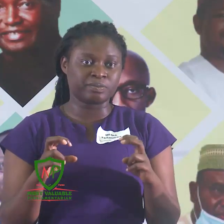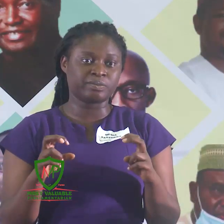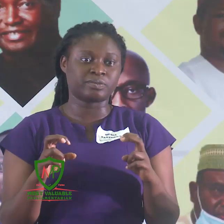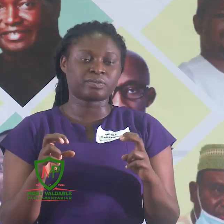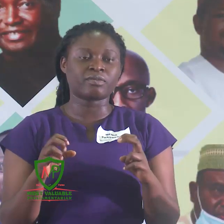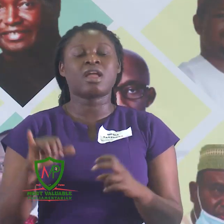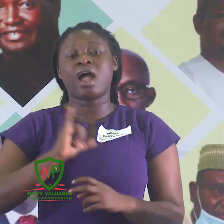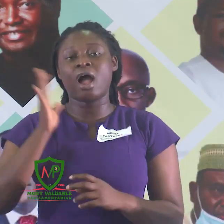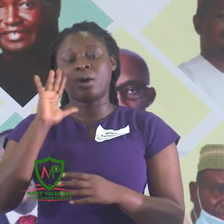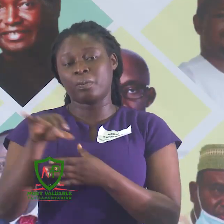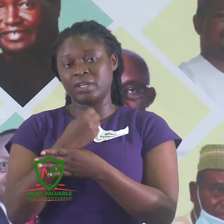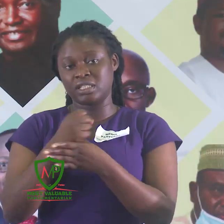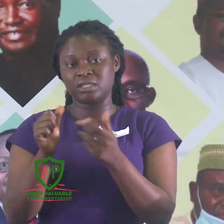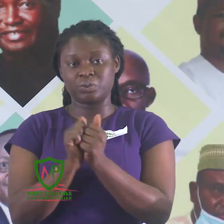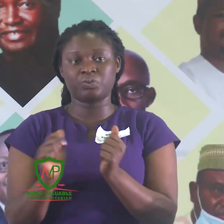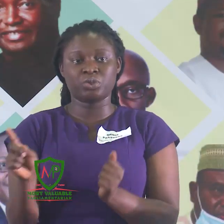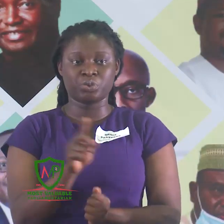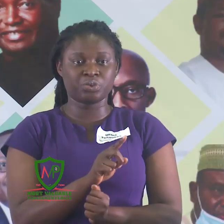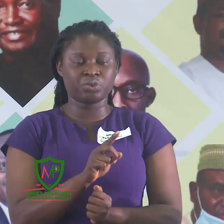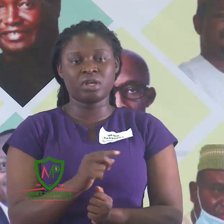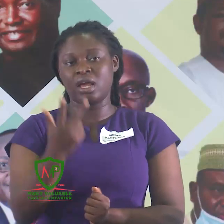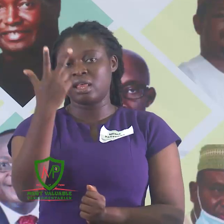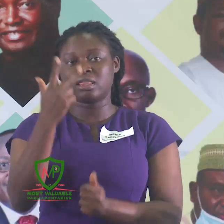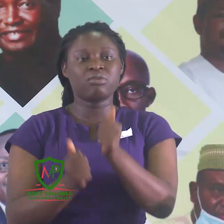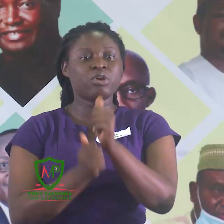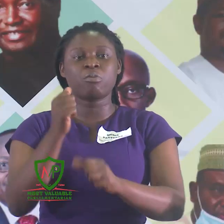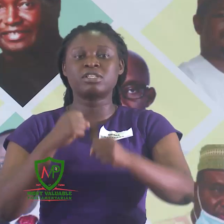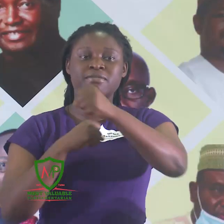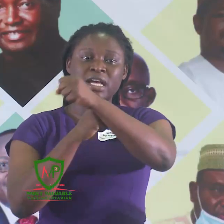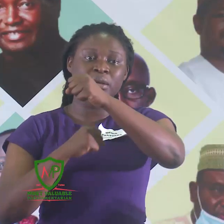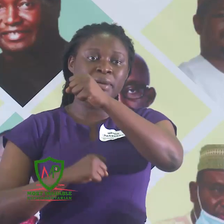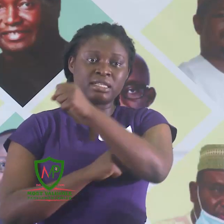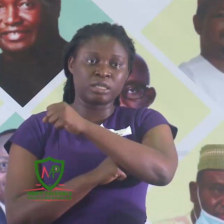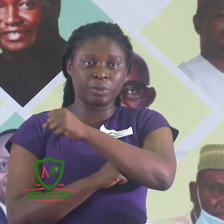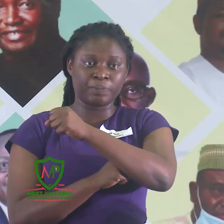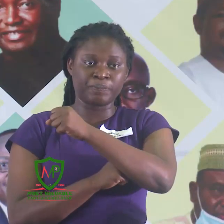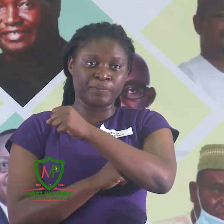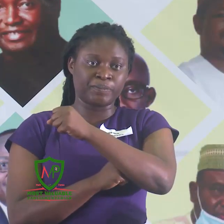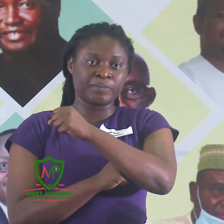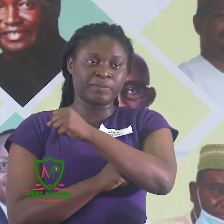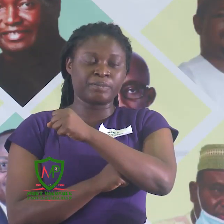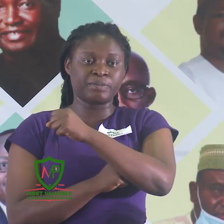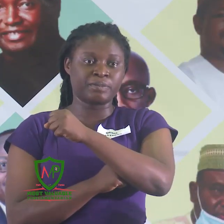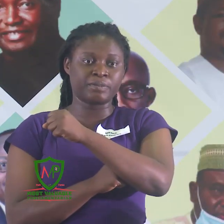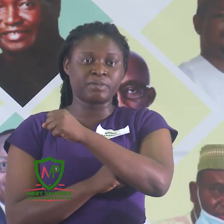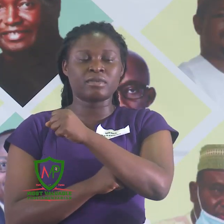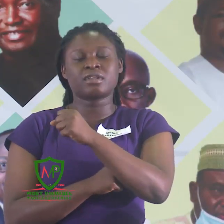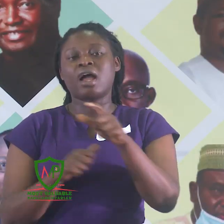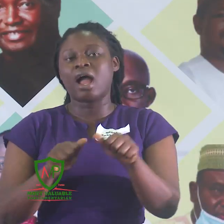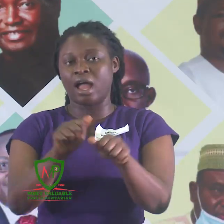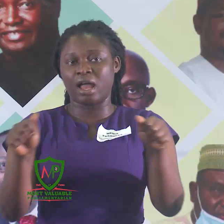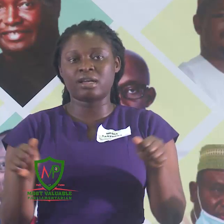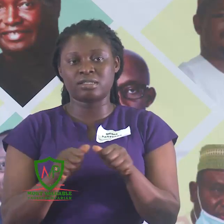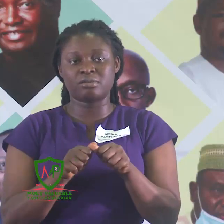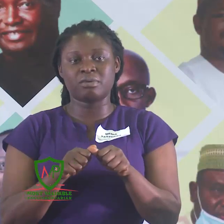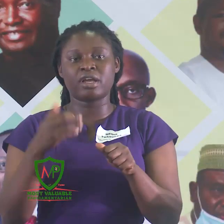I'll share with you three most fundamental aspects of the